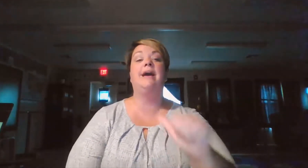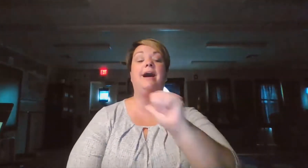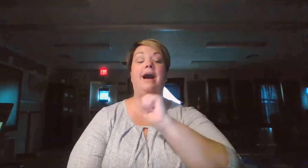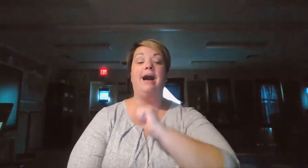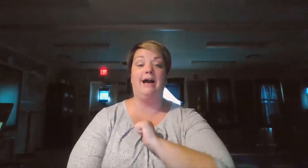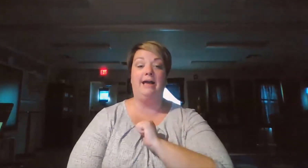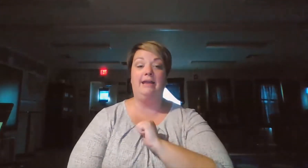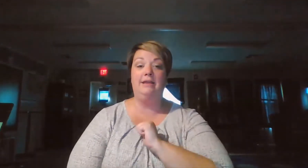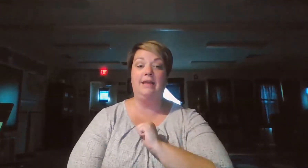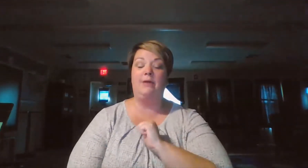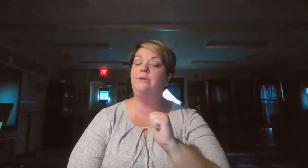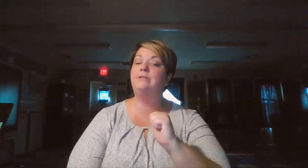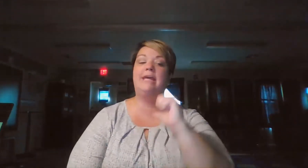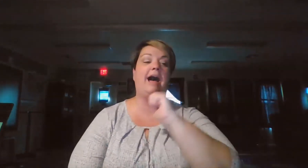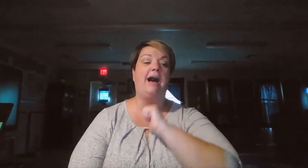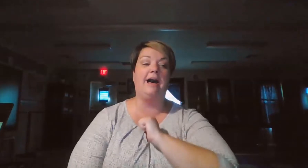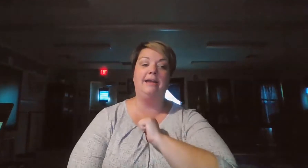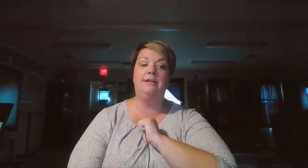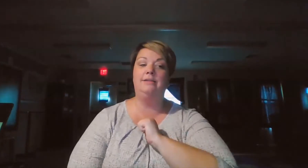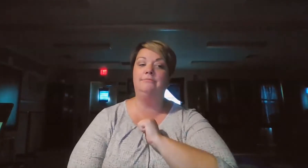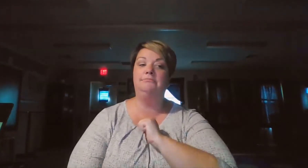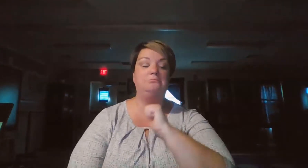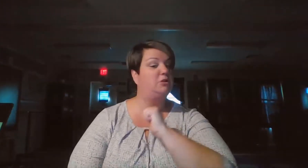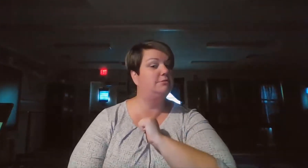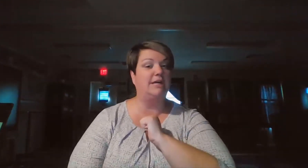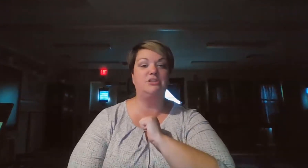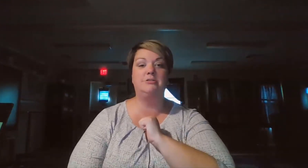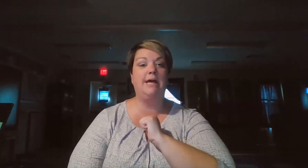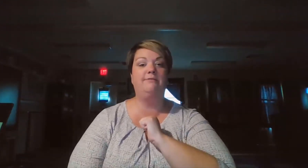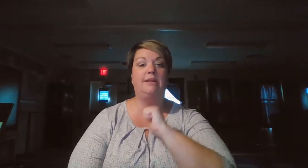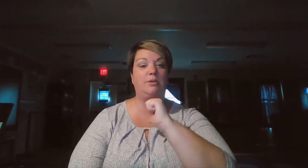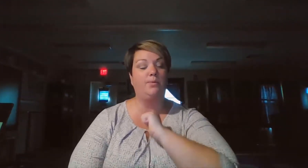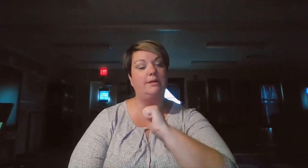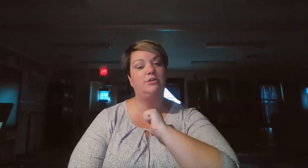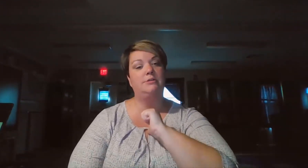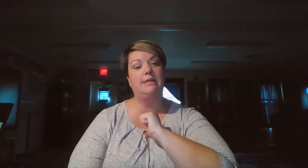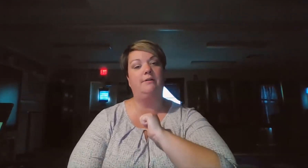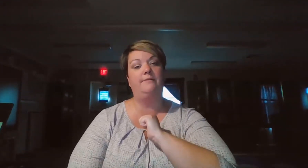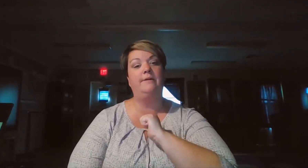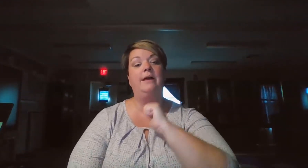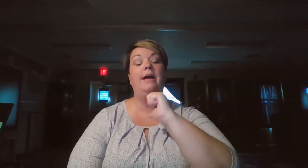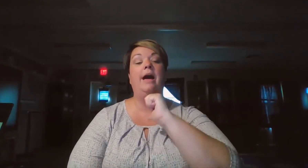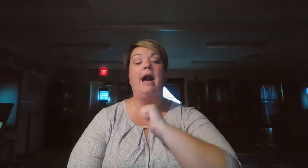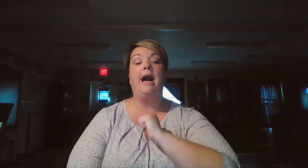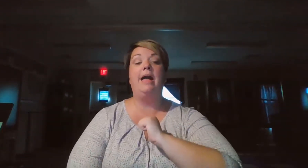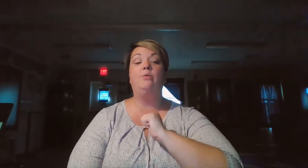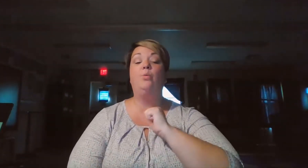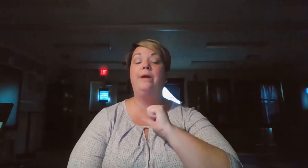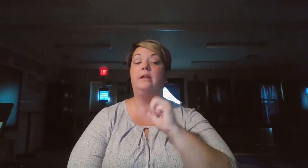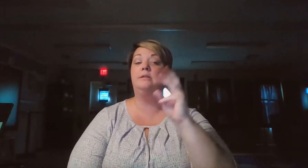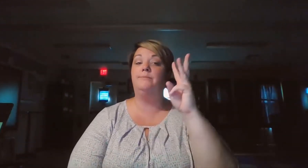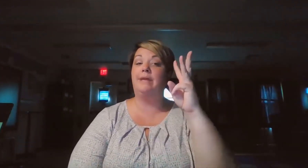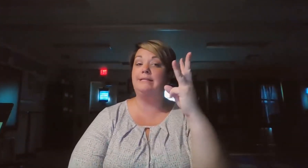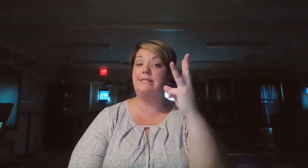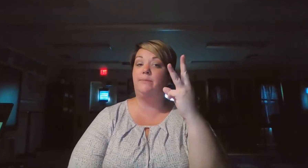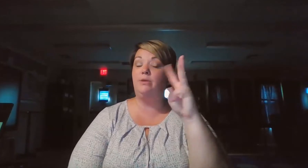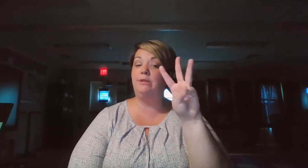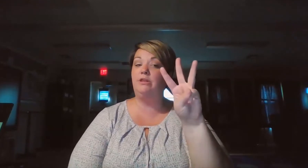I. And when you say I, you touch yourself like you're pointing at yourself. I will make a W with your